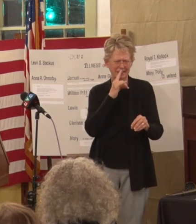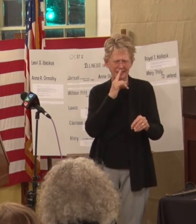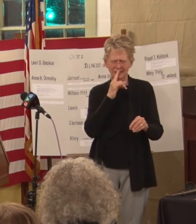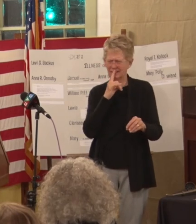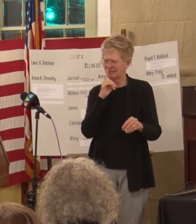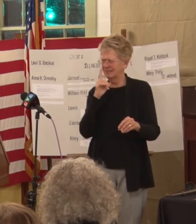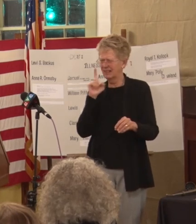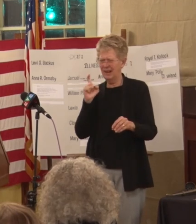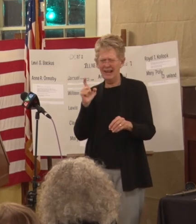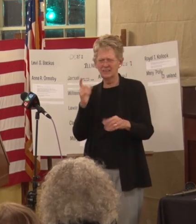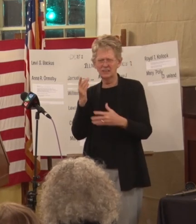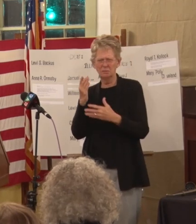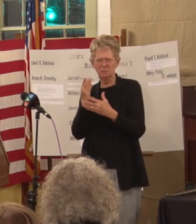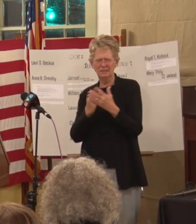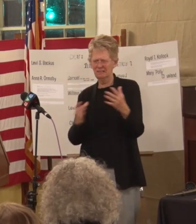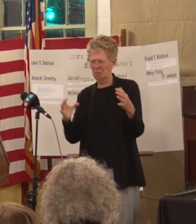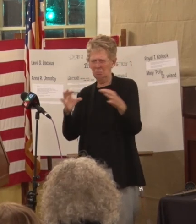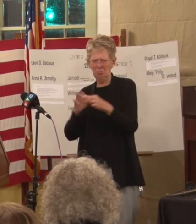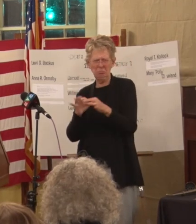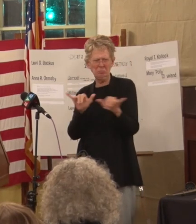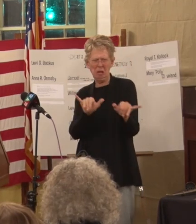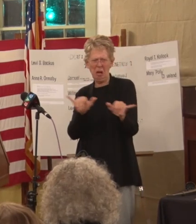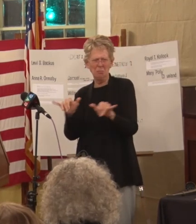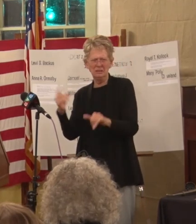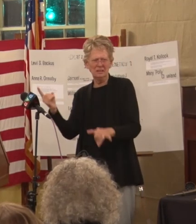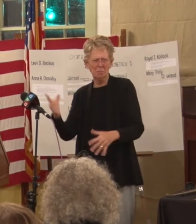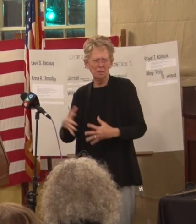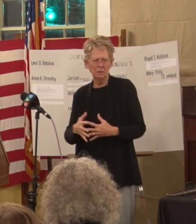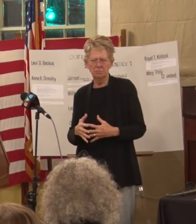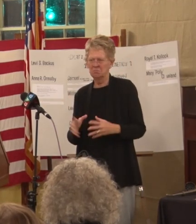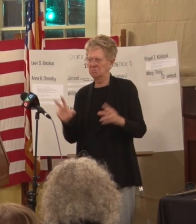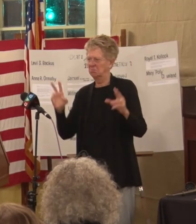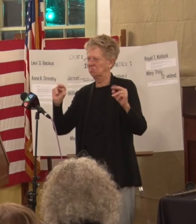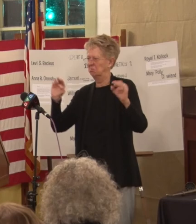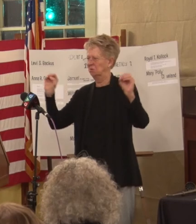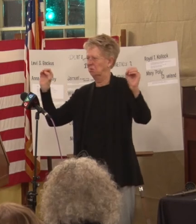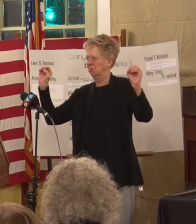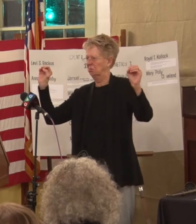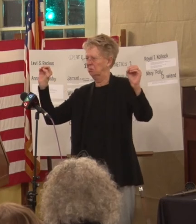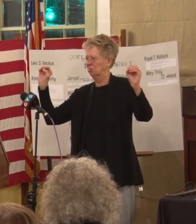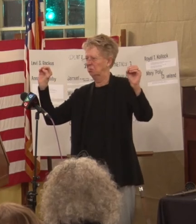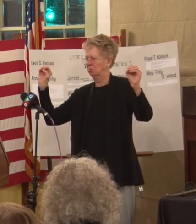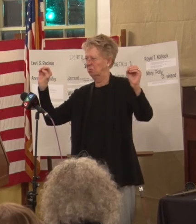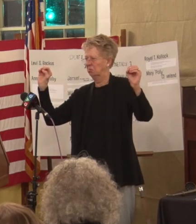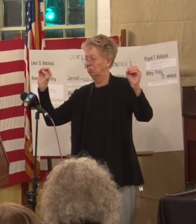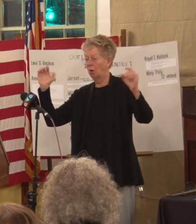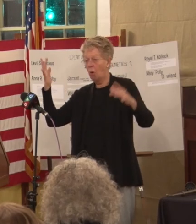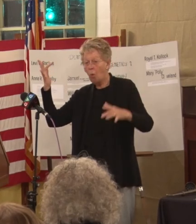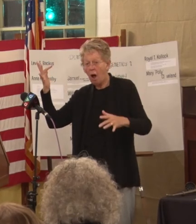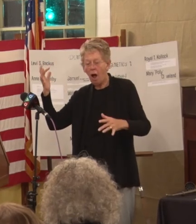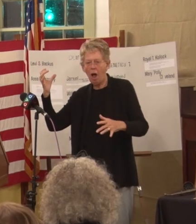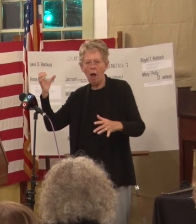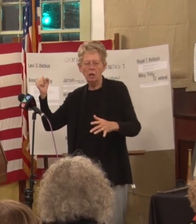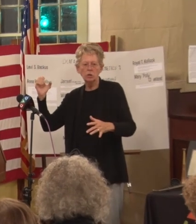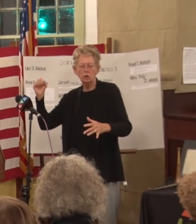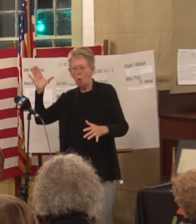some kind of common ground no and it was because they were so adamant their